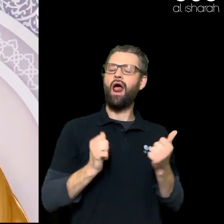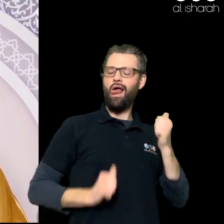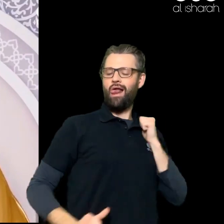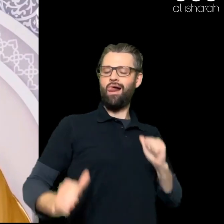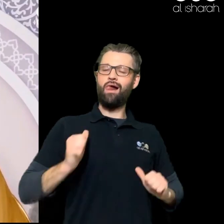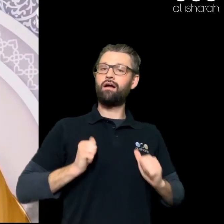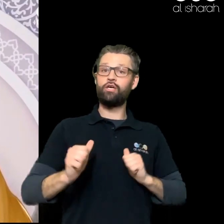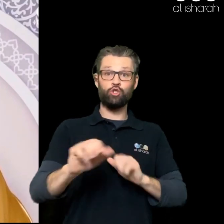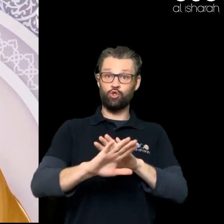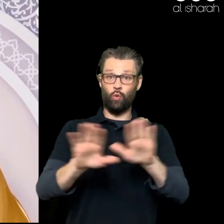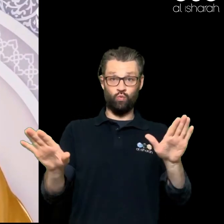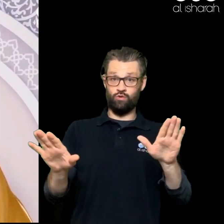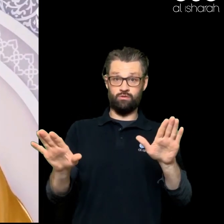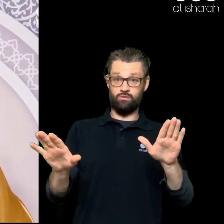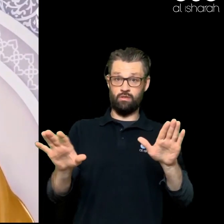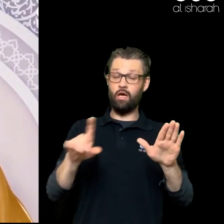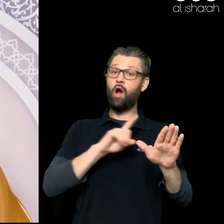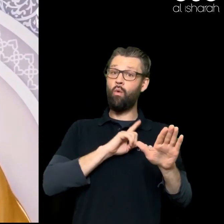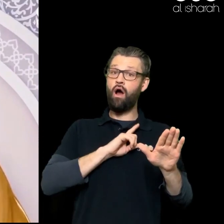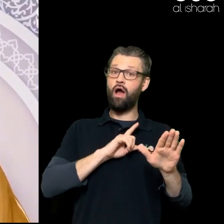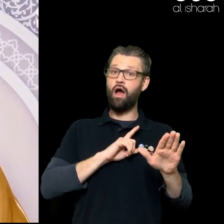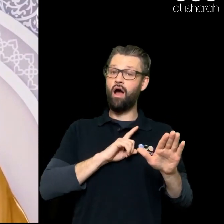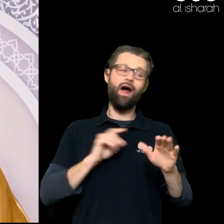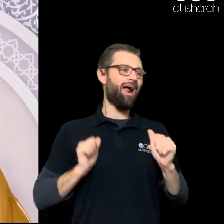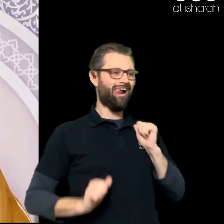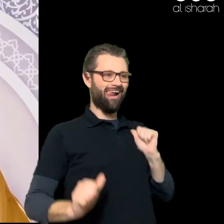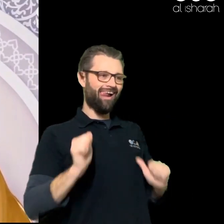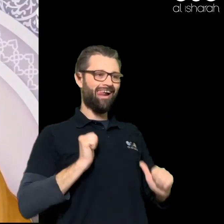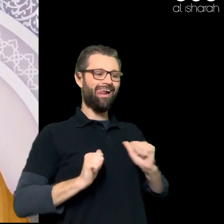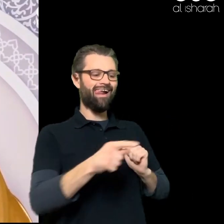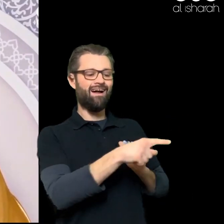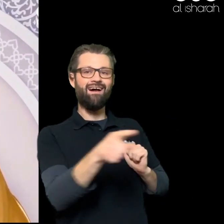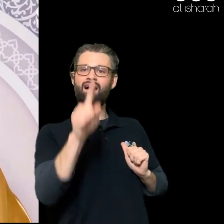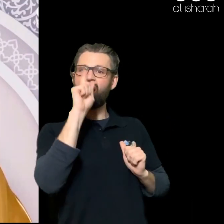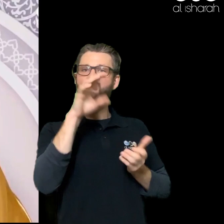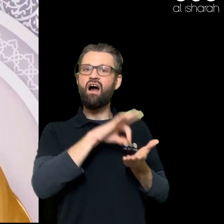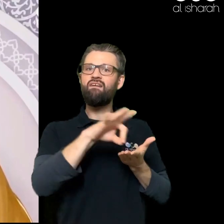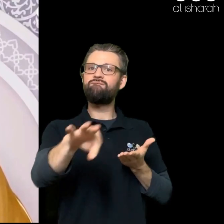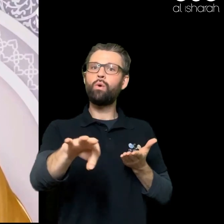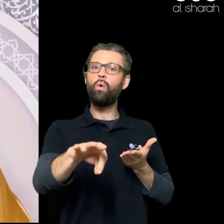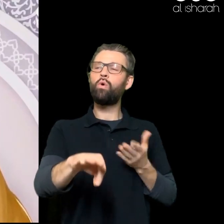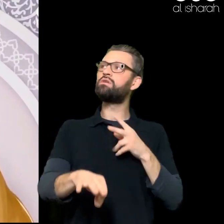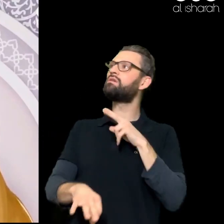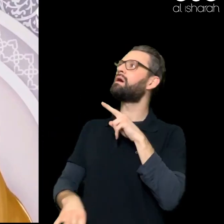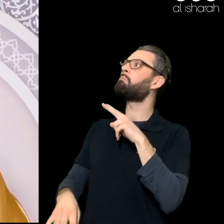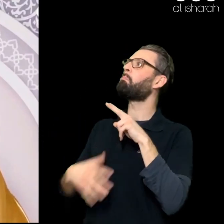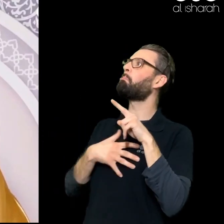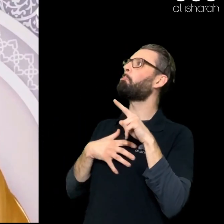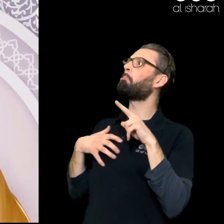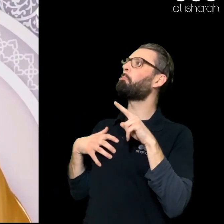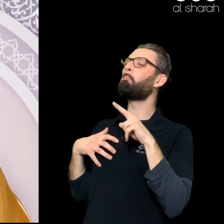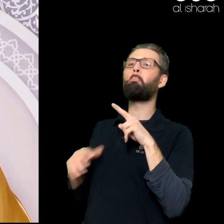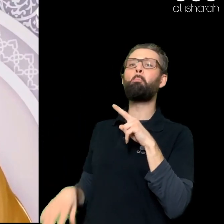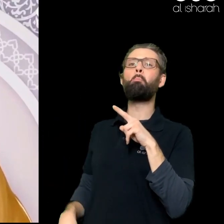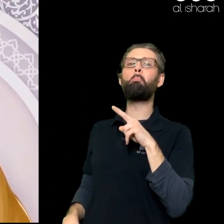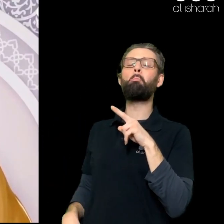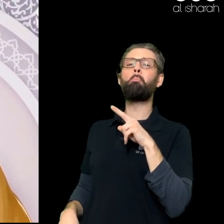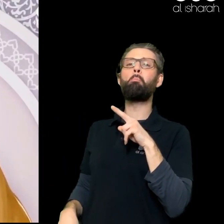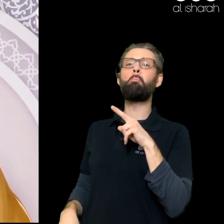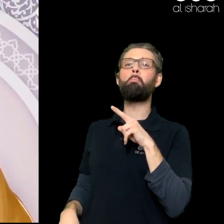Will hurt The hearts Of others Who cannot Afford It If you Are living In a Poor Neighborhood And you Have The latest Motor Vehicle There is No need To go